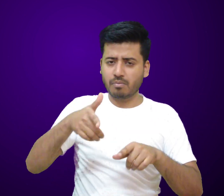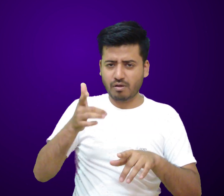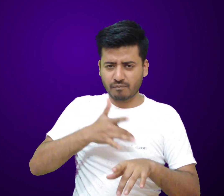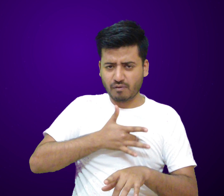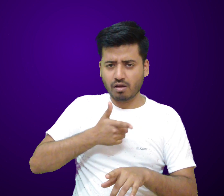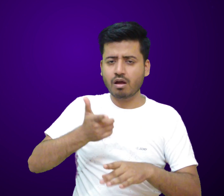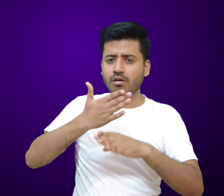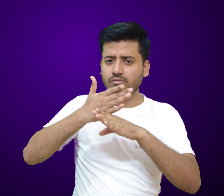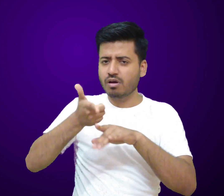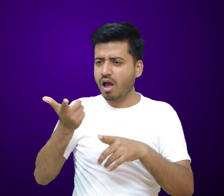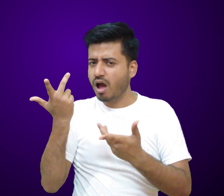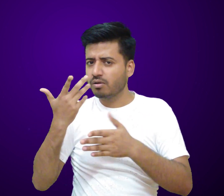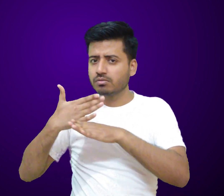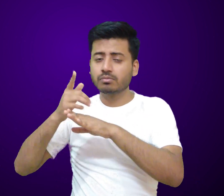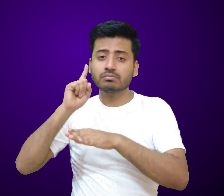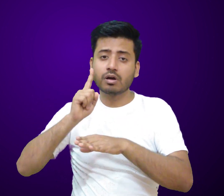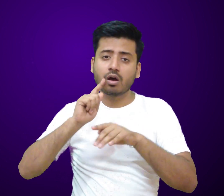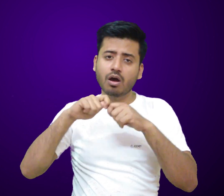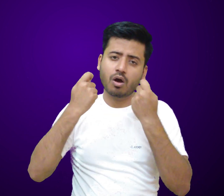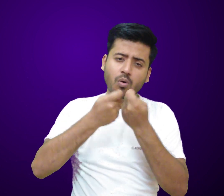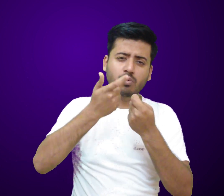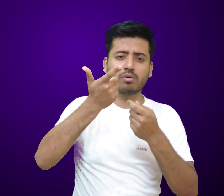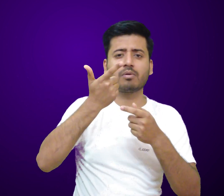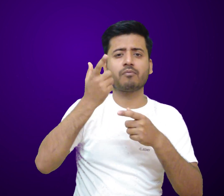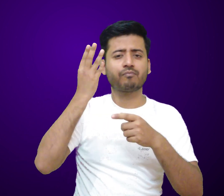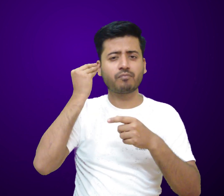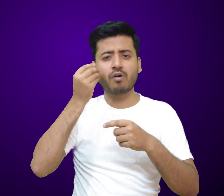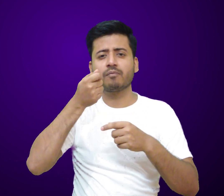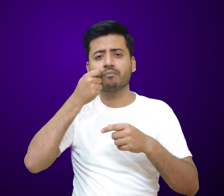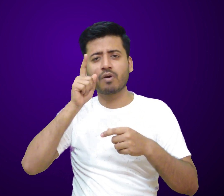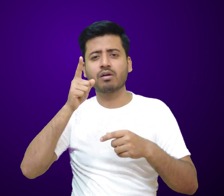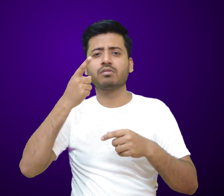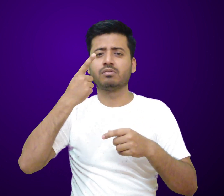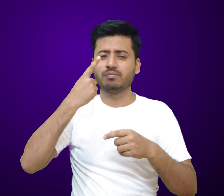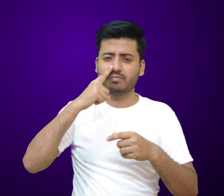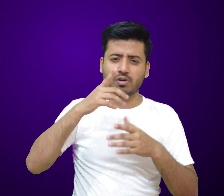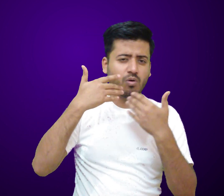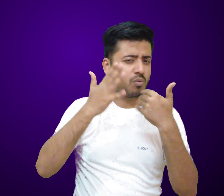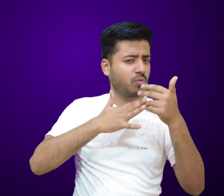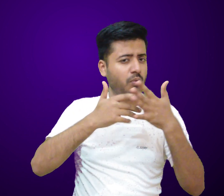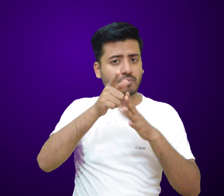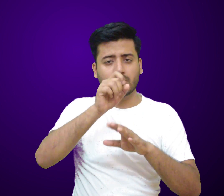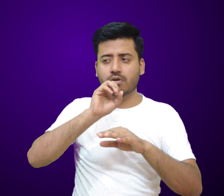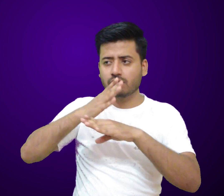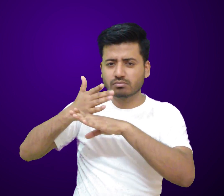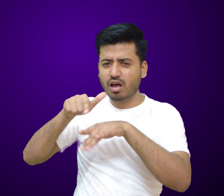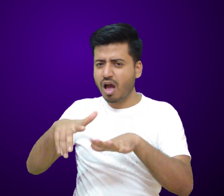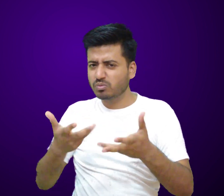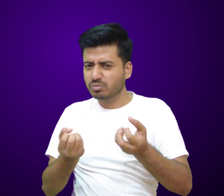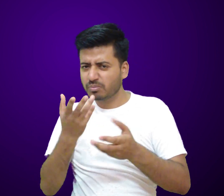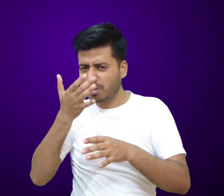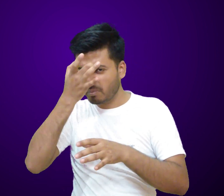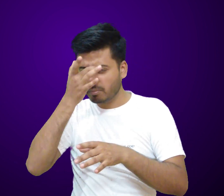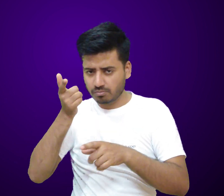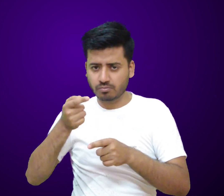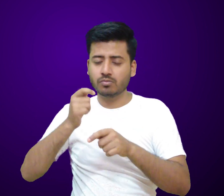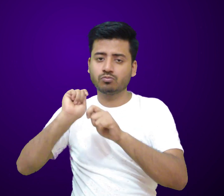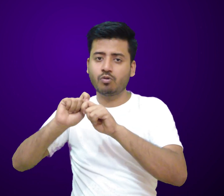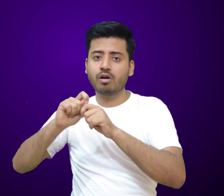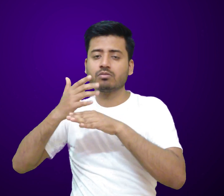high-temperature cooking, they have the potential to damage the DNA. Also, if we correlate high-temperature cooking with cancer, then the person